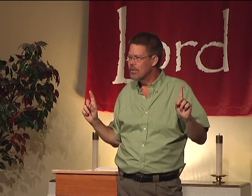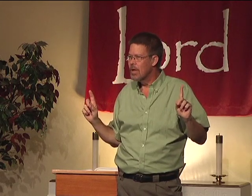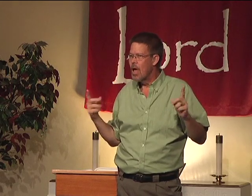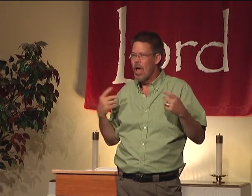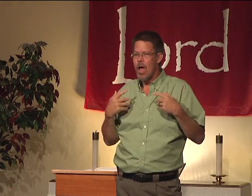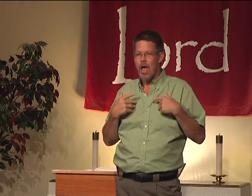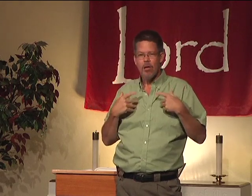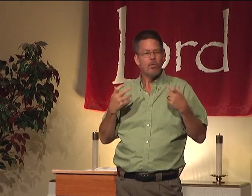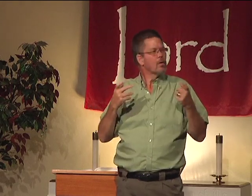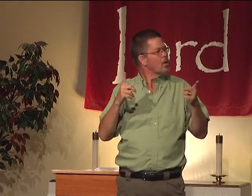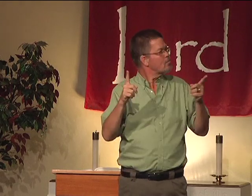different.